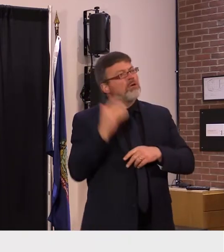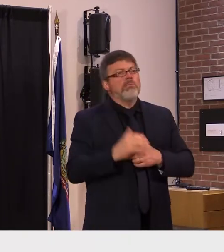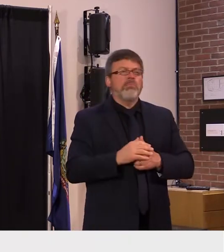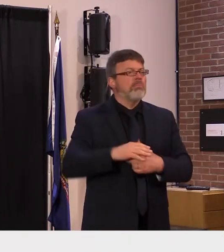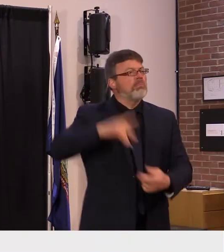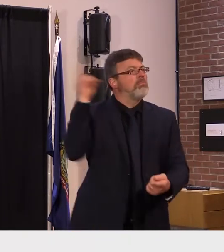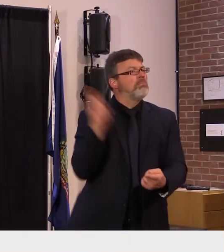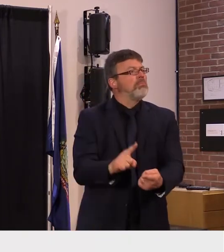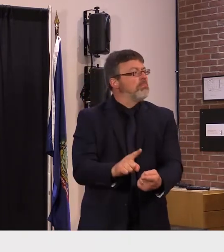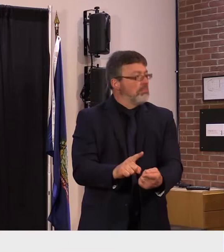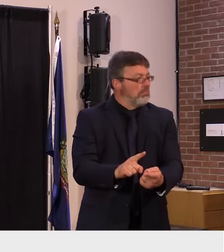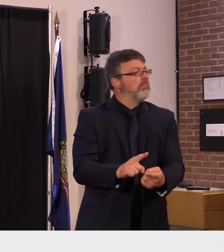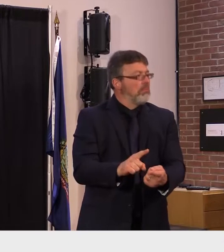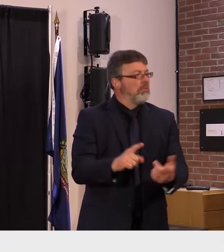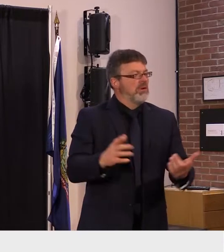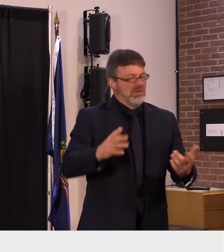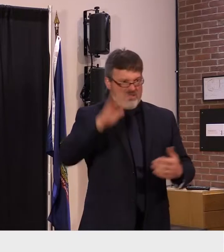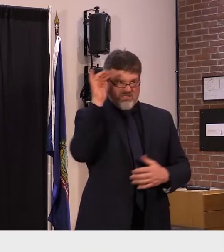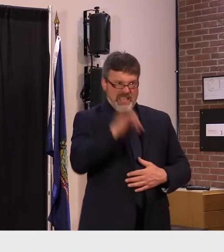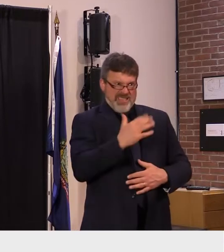is our main focus